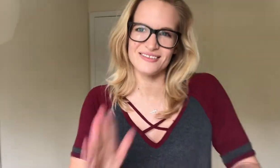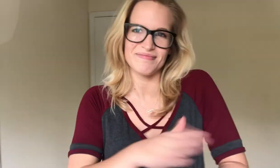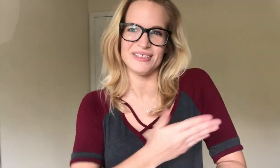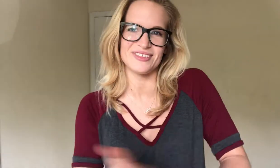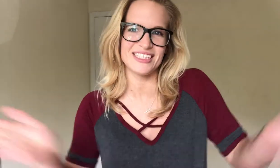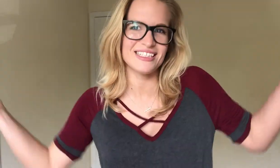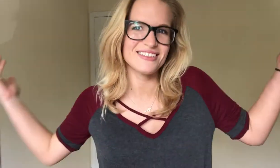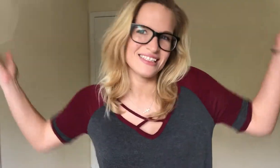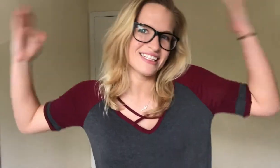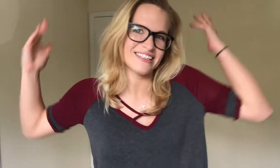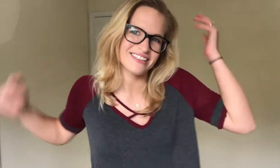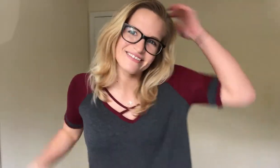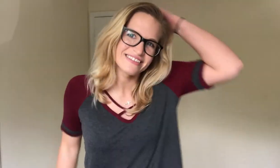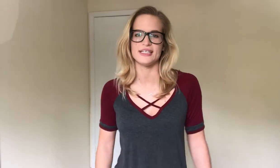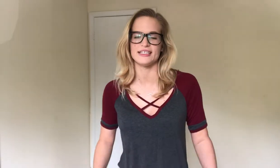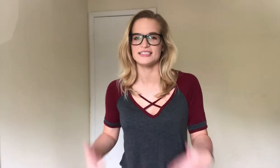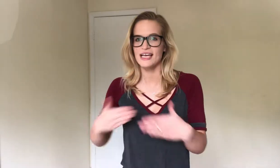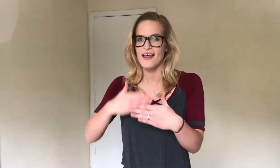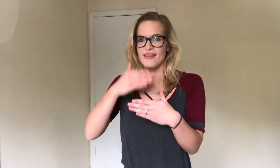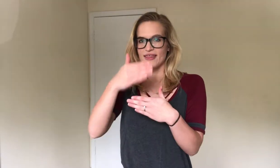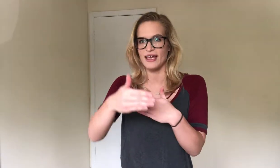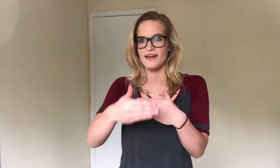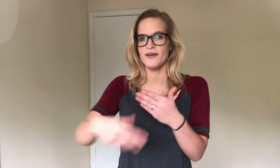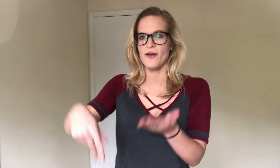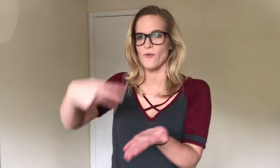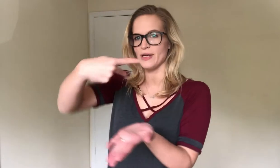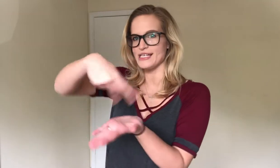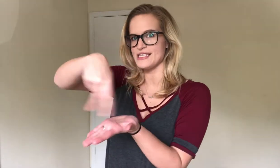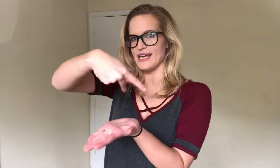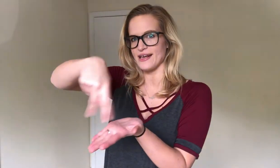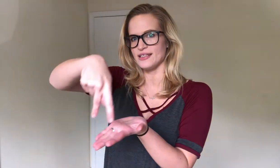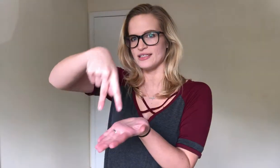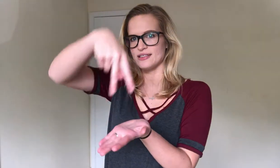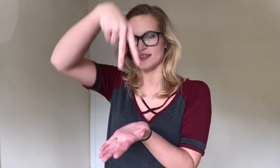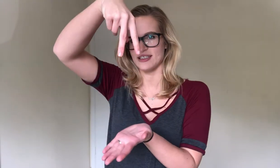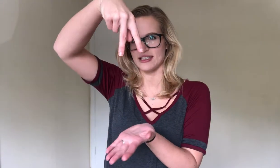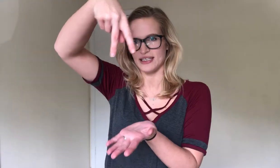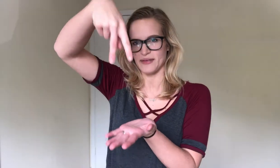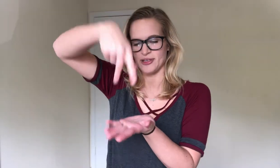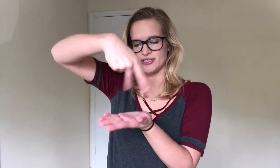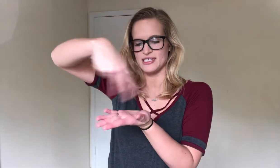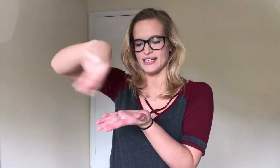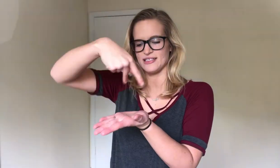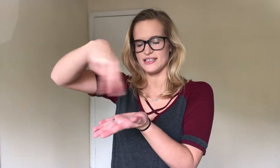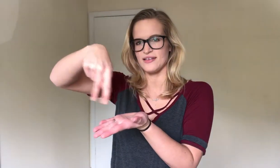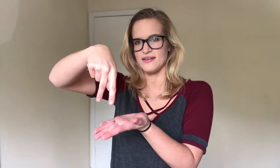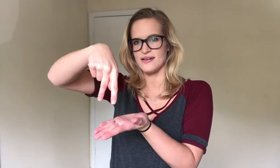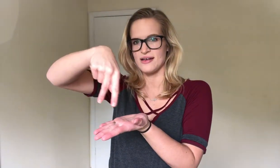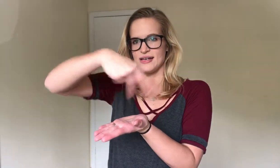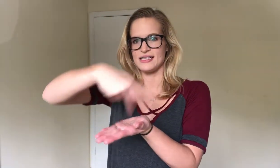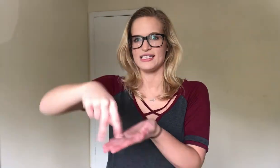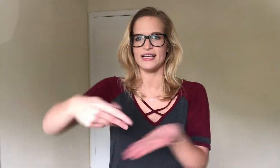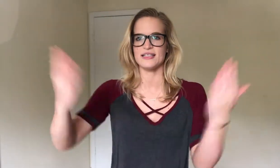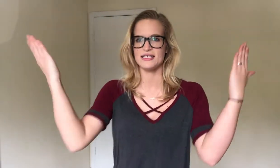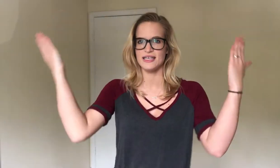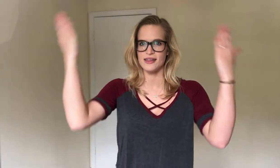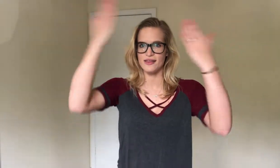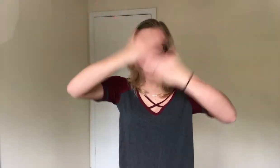music, yeah. Then we danced. This is like a person dancing. Danced in the